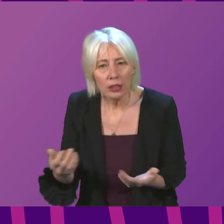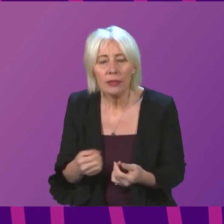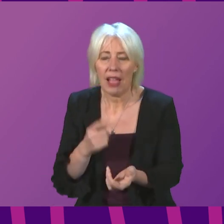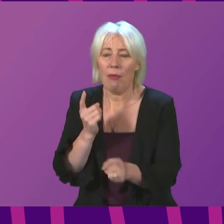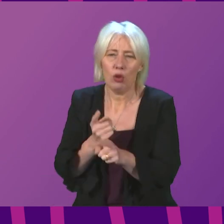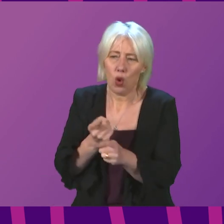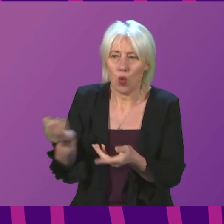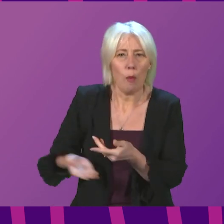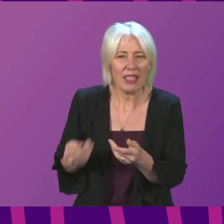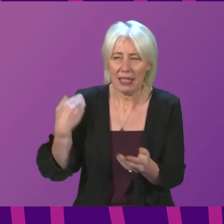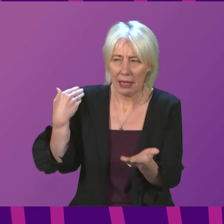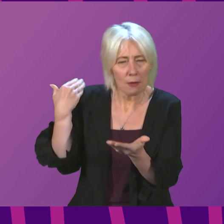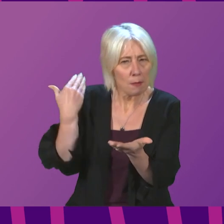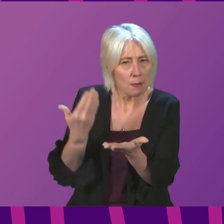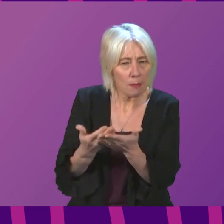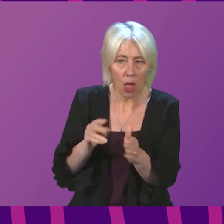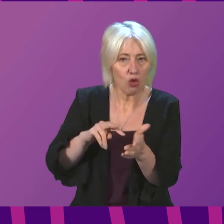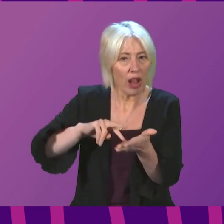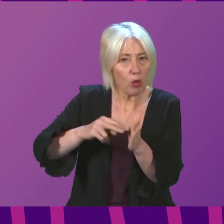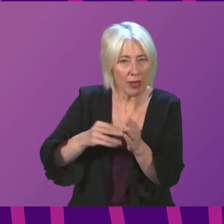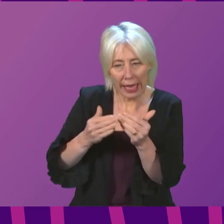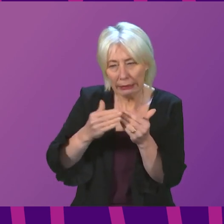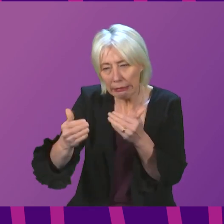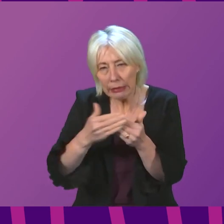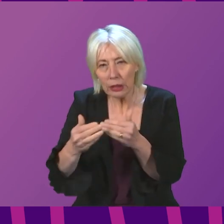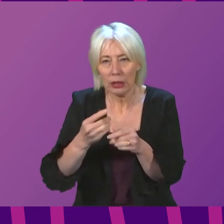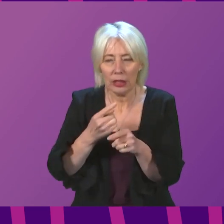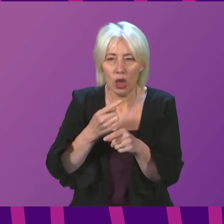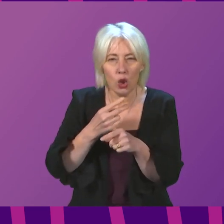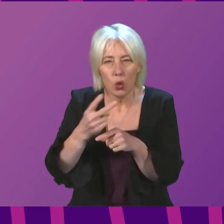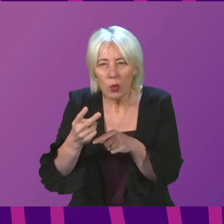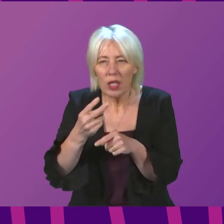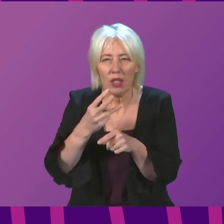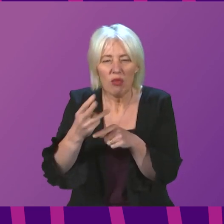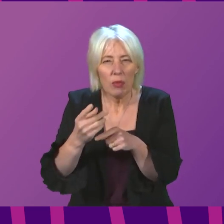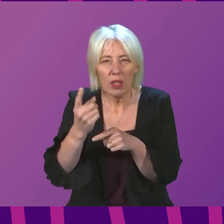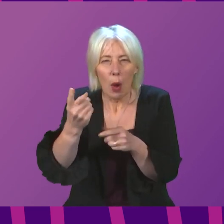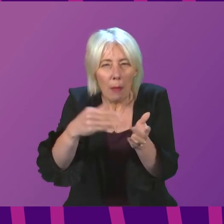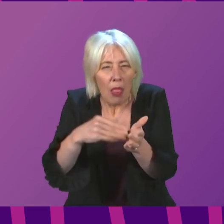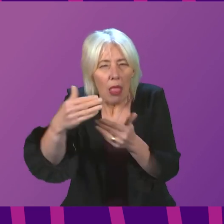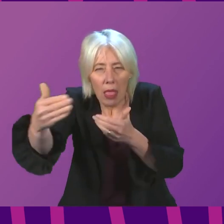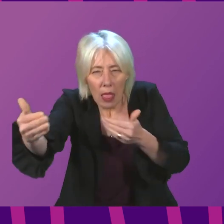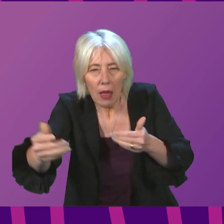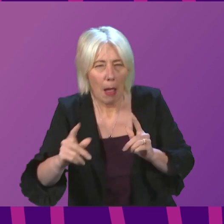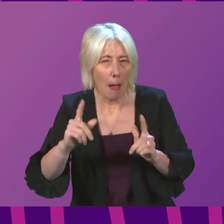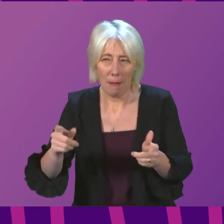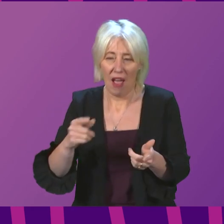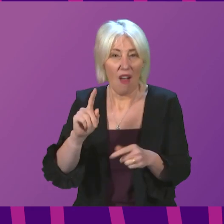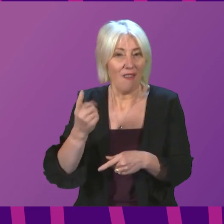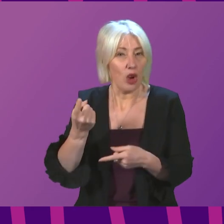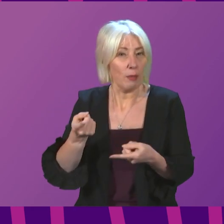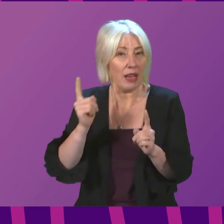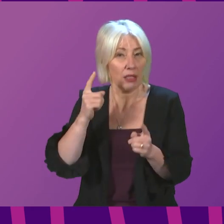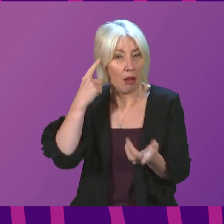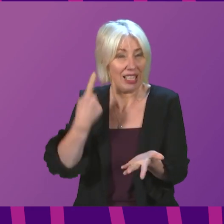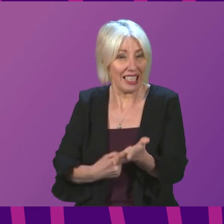festive period, and they are trying to plan for the next few weeks and months that the First Minister's indecision on these self-isolation